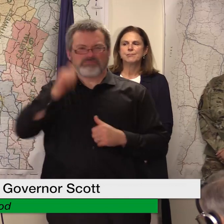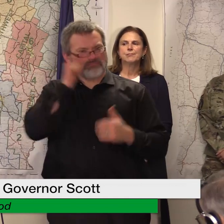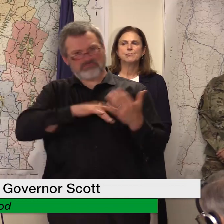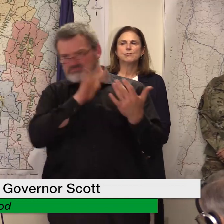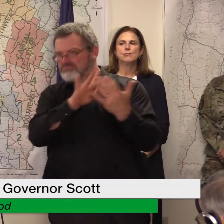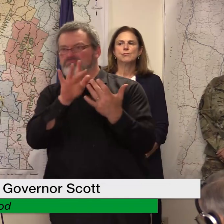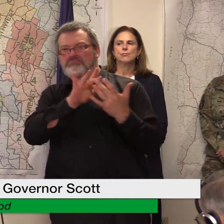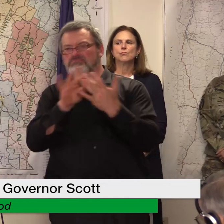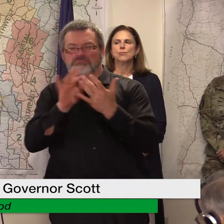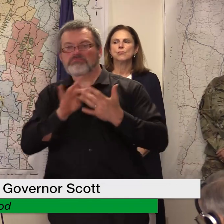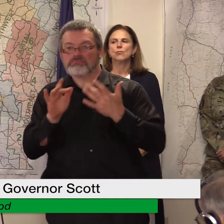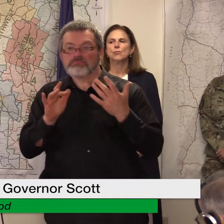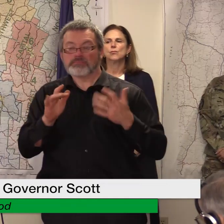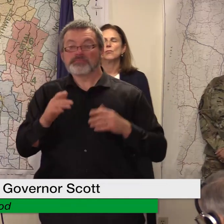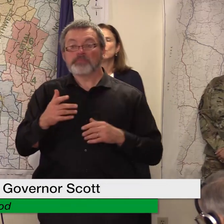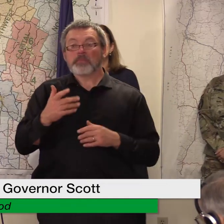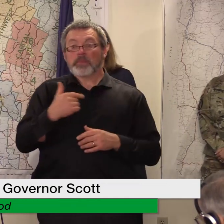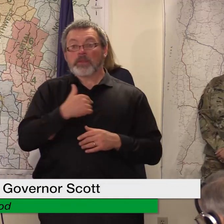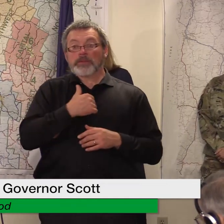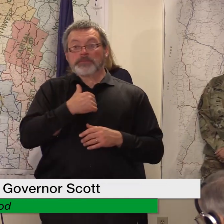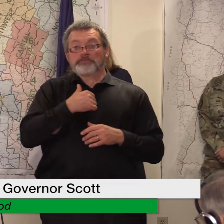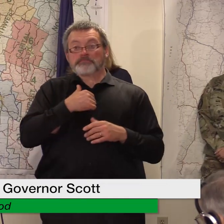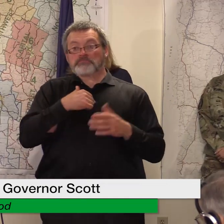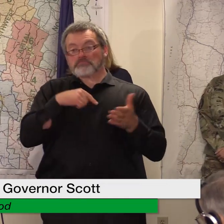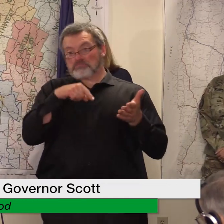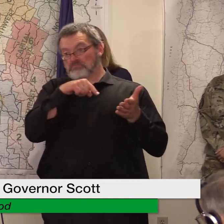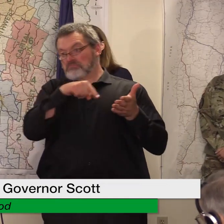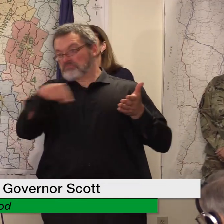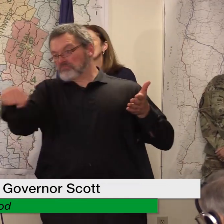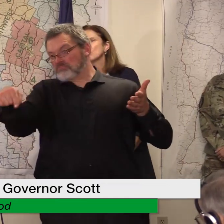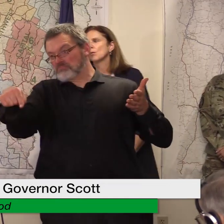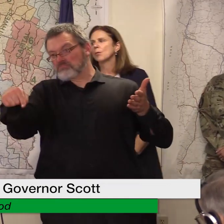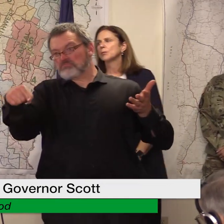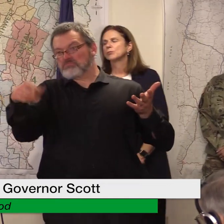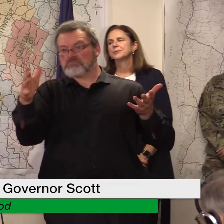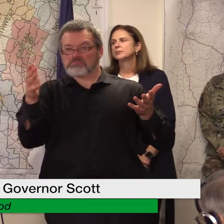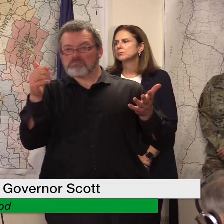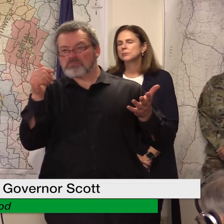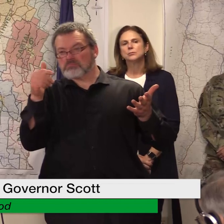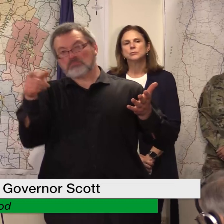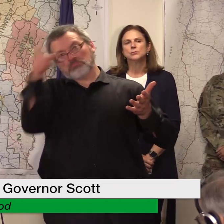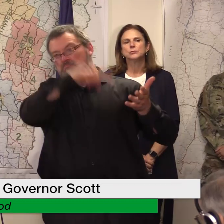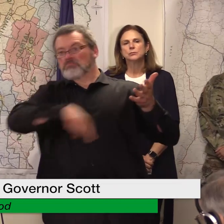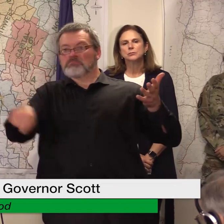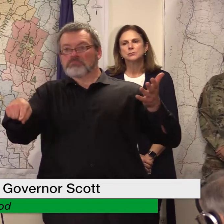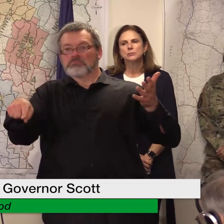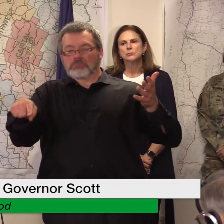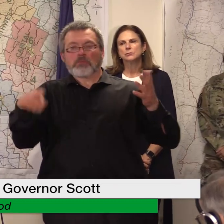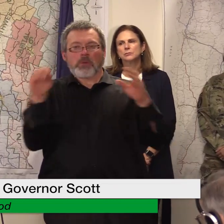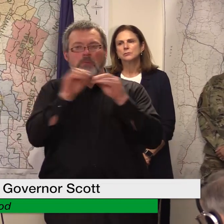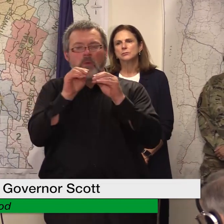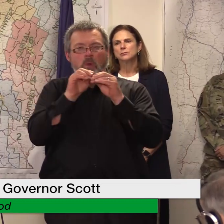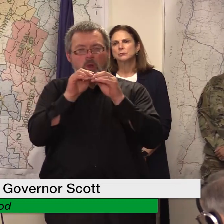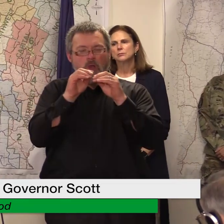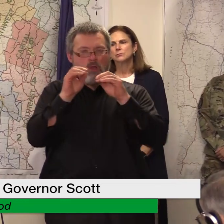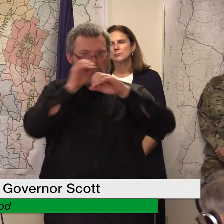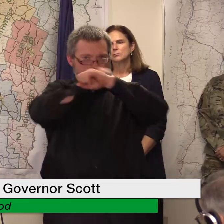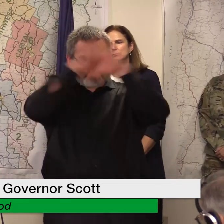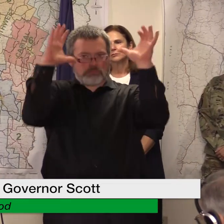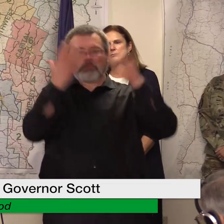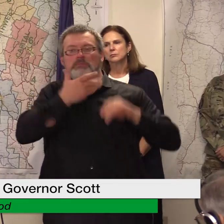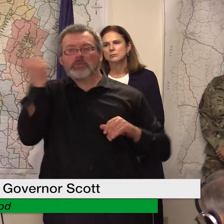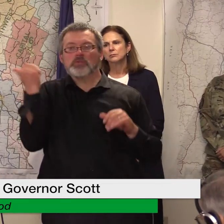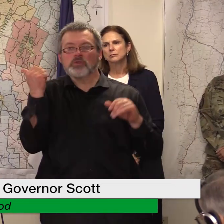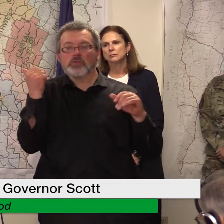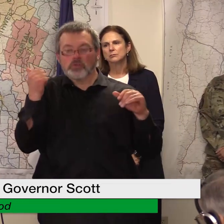will have uh support uh report that will have um a